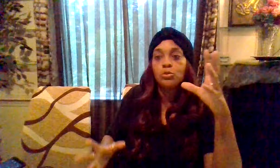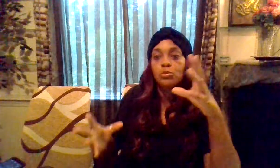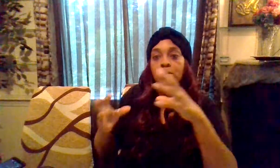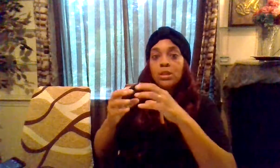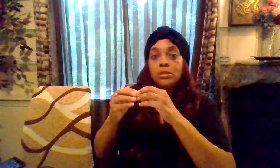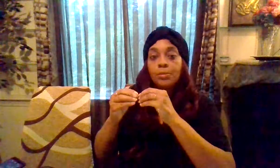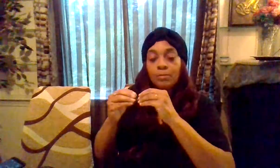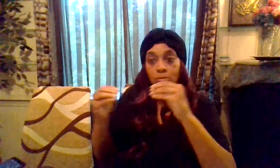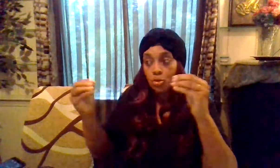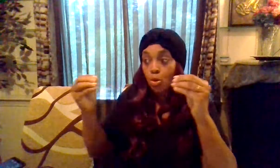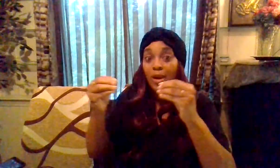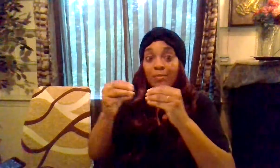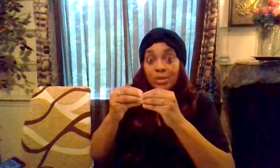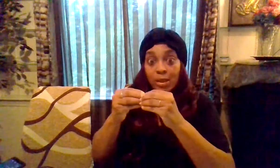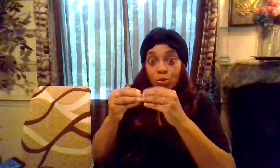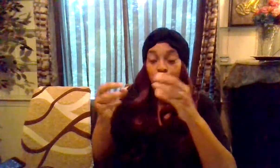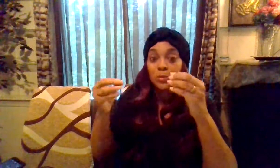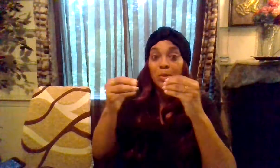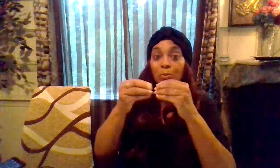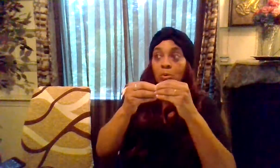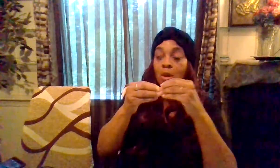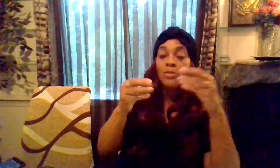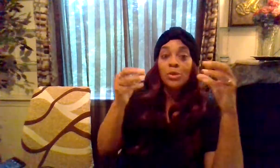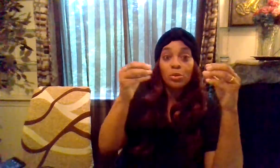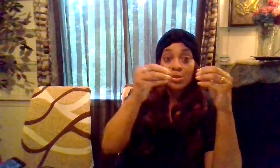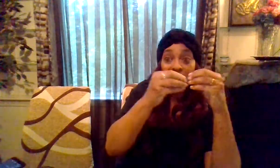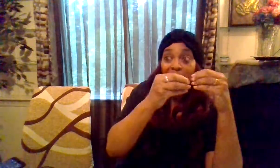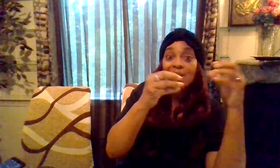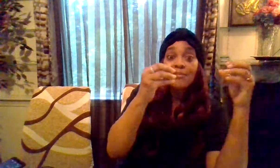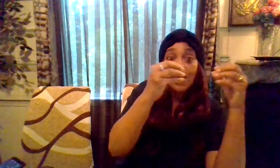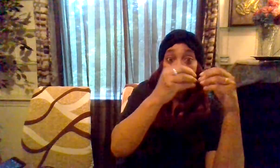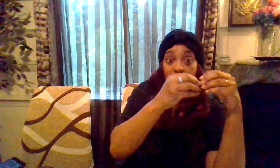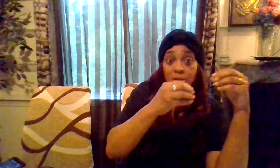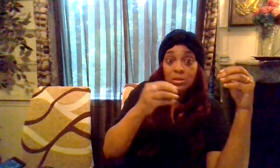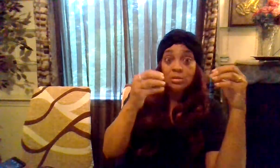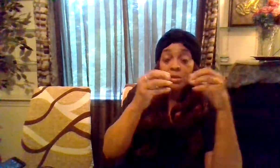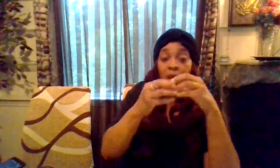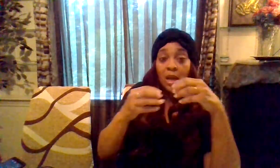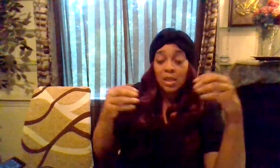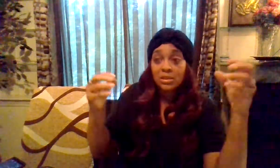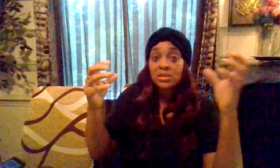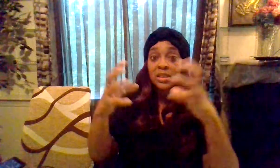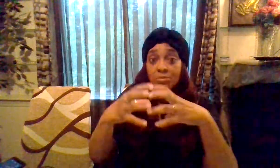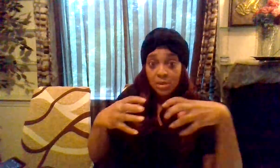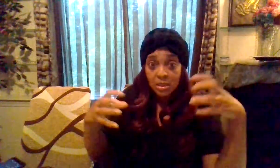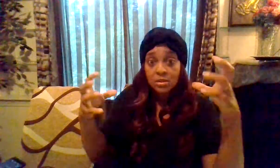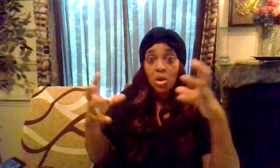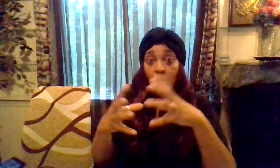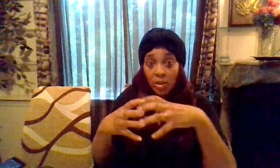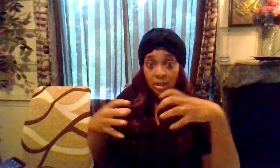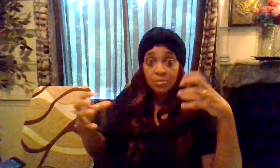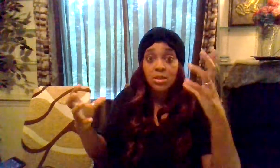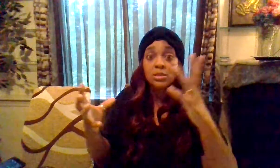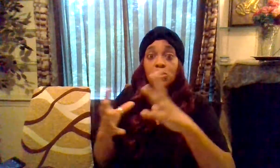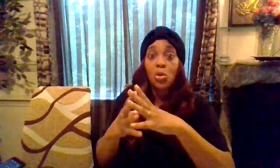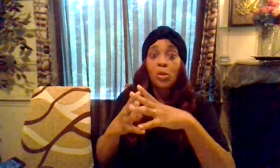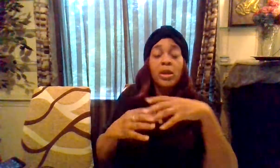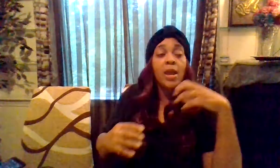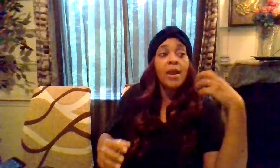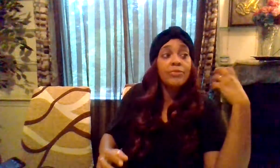you tend to you know gravitate towards people they're in that same vibration and they just keep things going and keep things going and